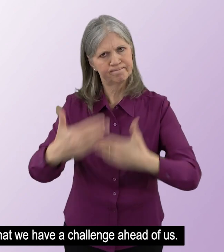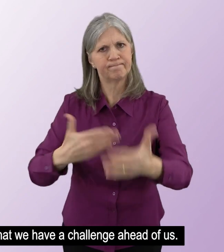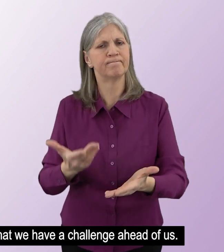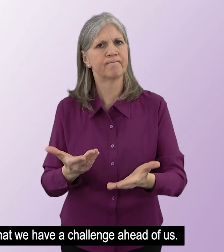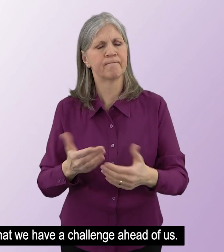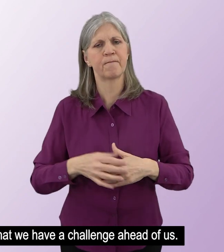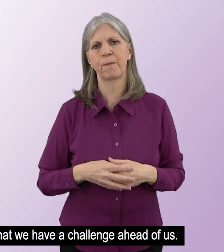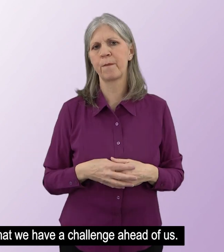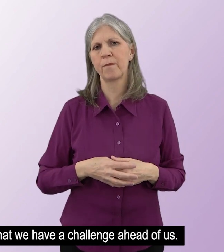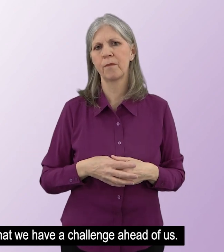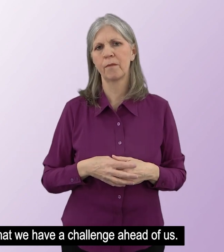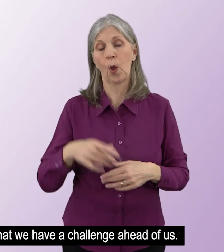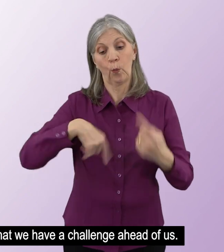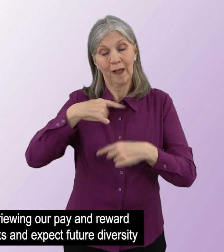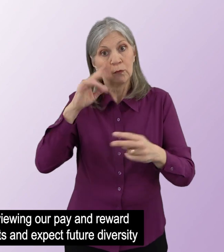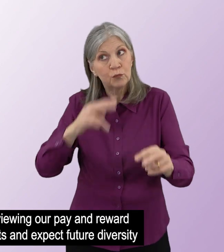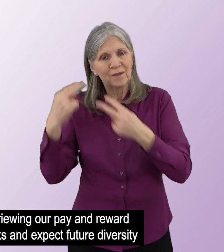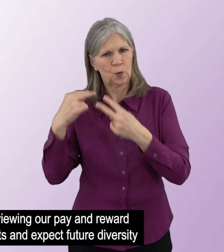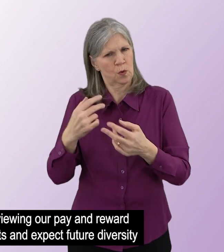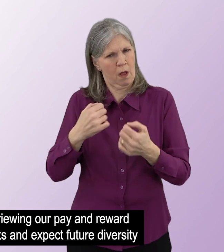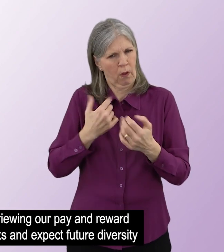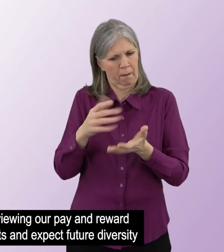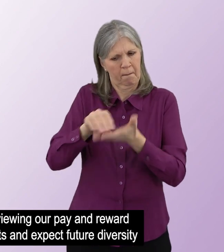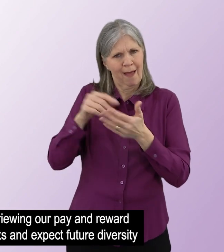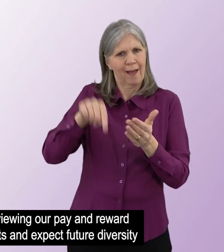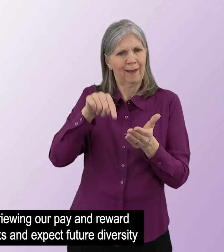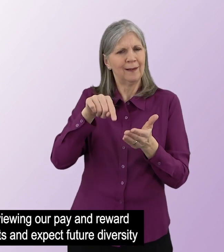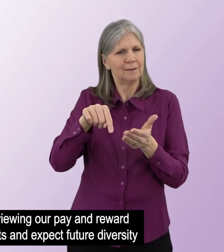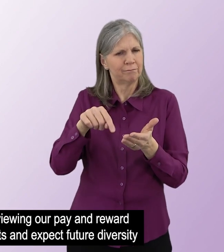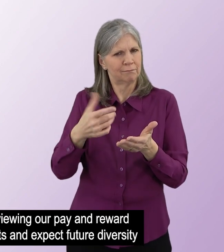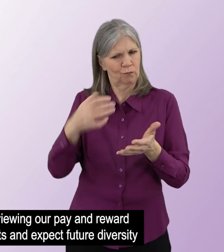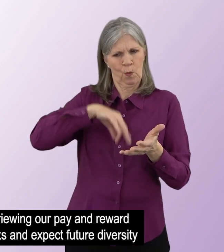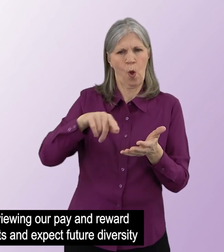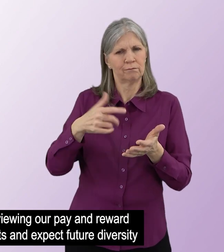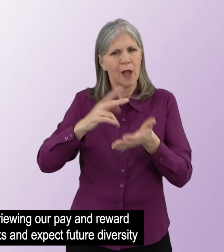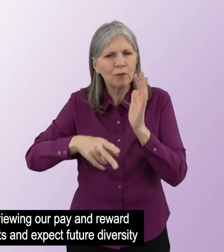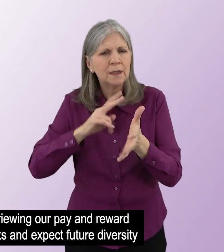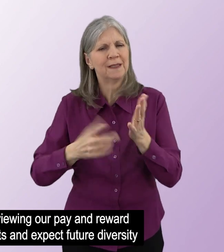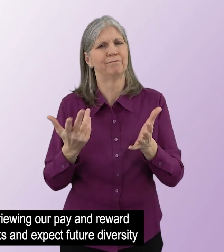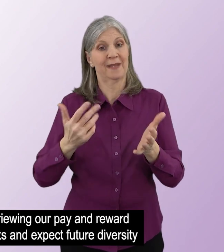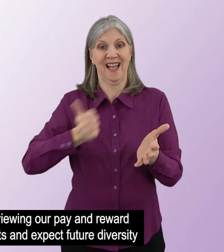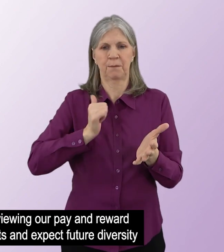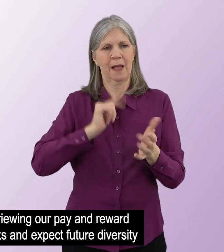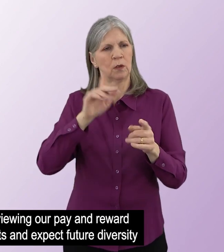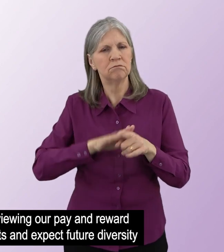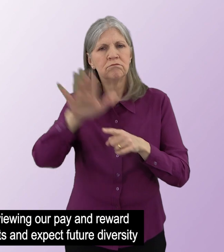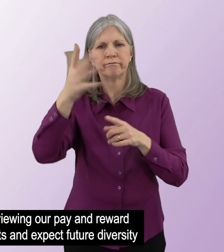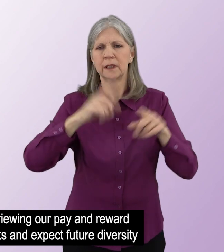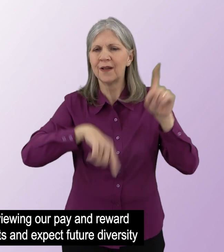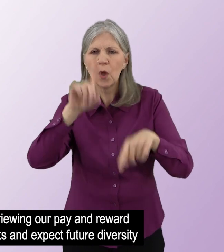We are very aware that we have a challenge ahead of us. We are reviewing our pay and reward arrangements and expect